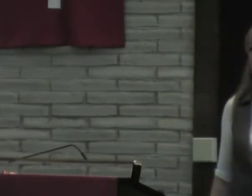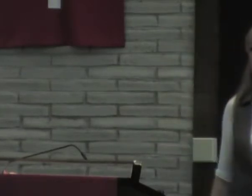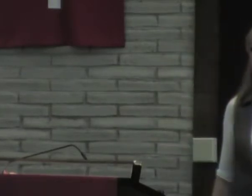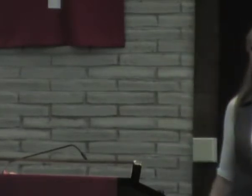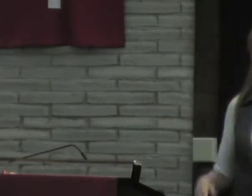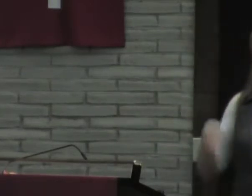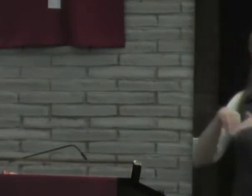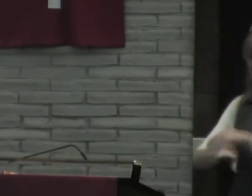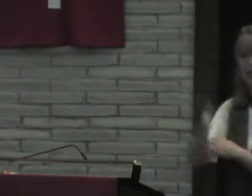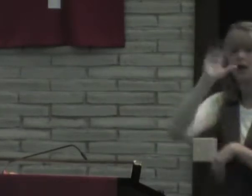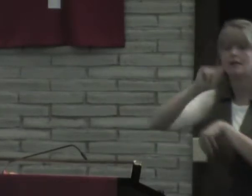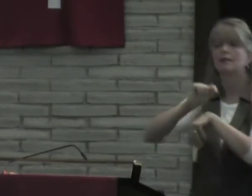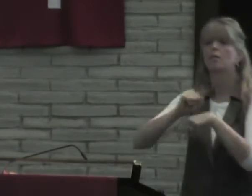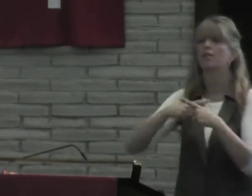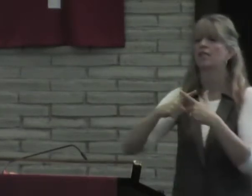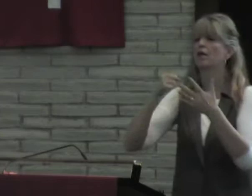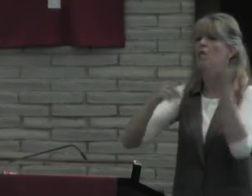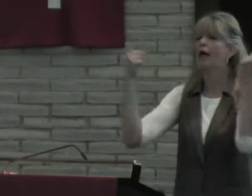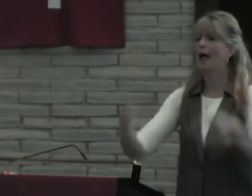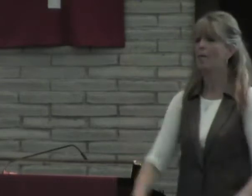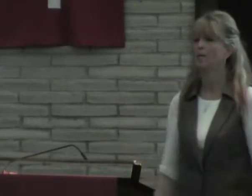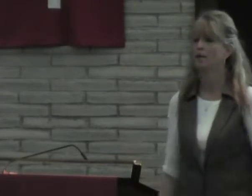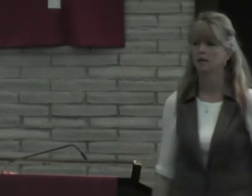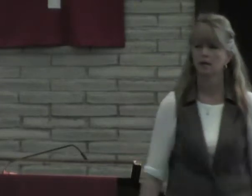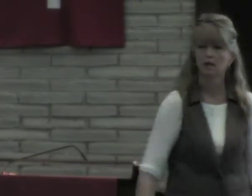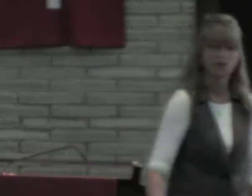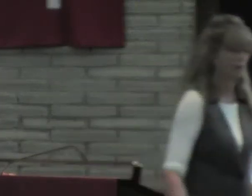God's temple. He entered the temple, and then what happened?